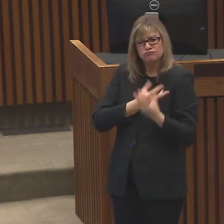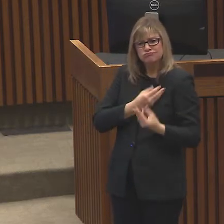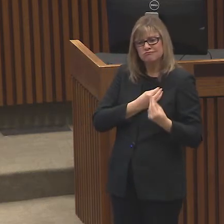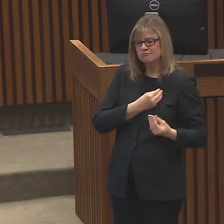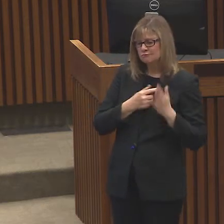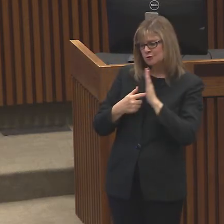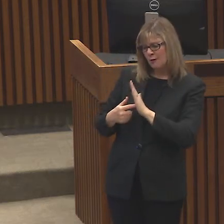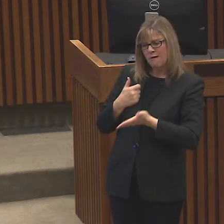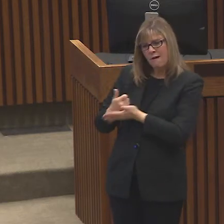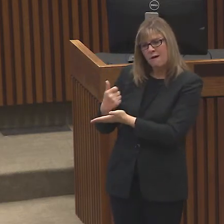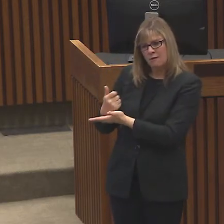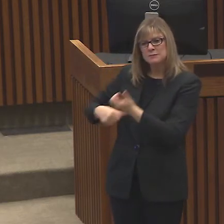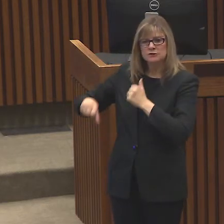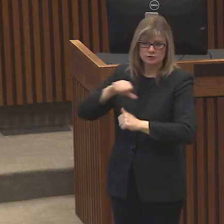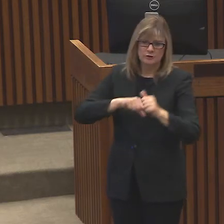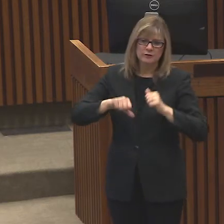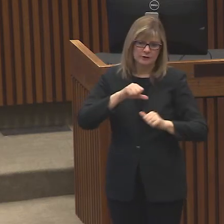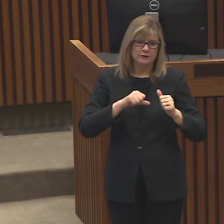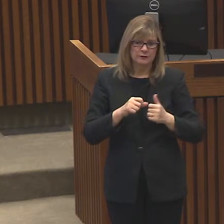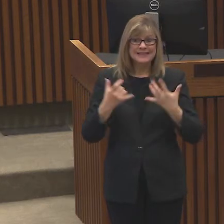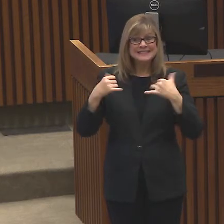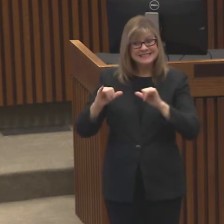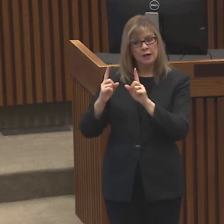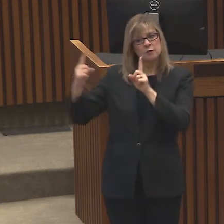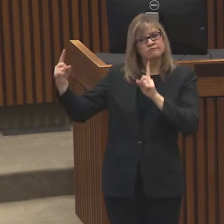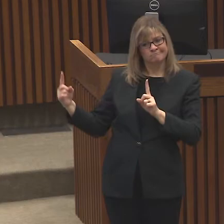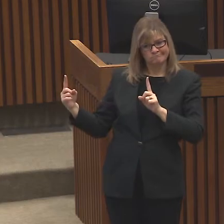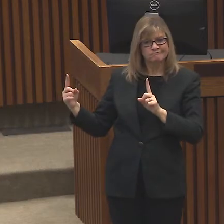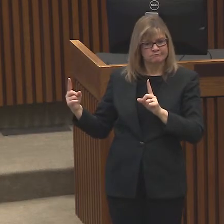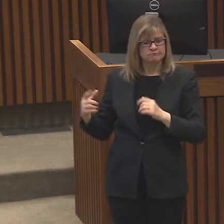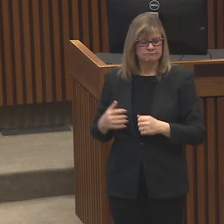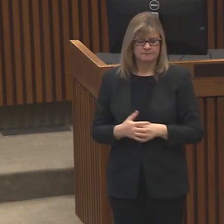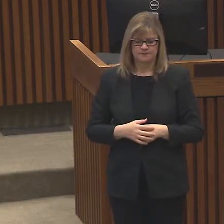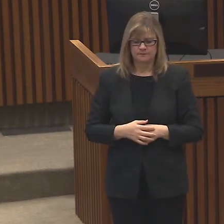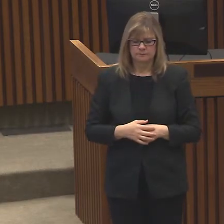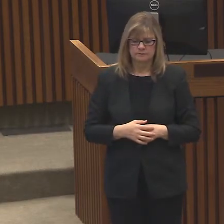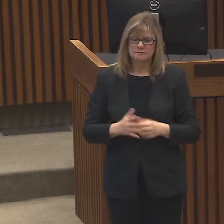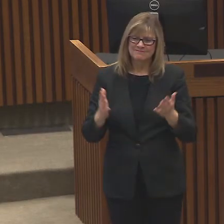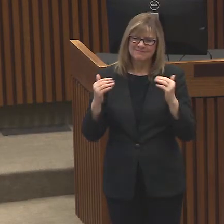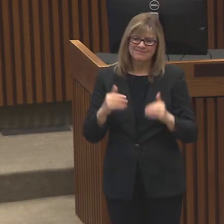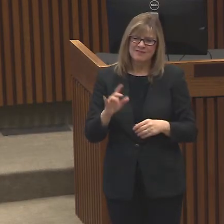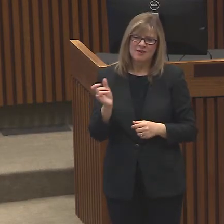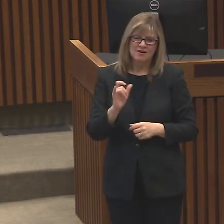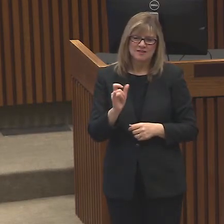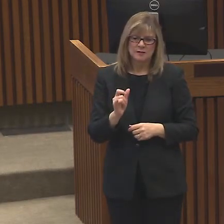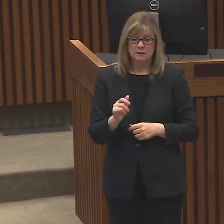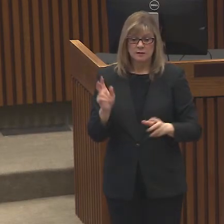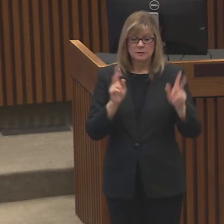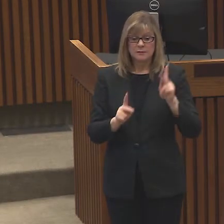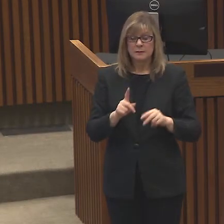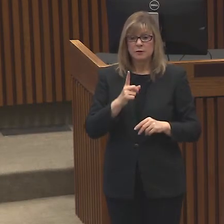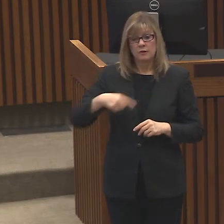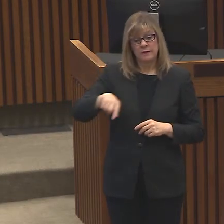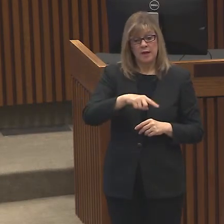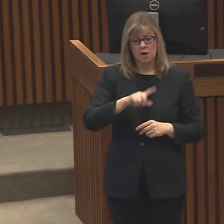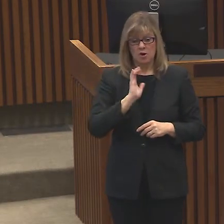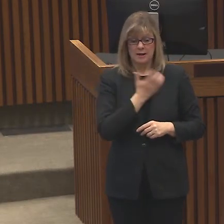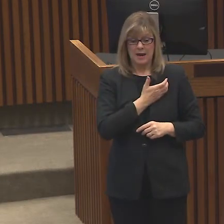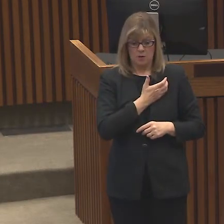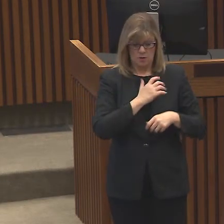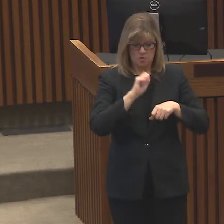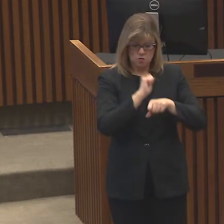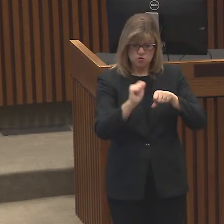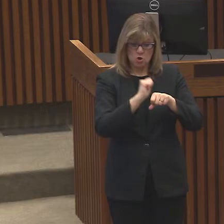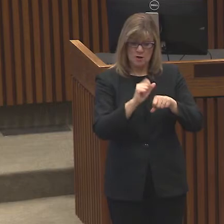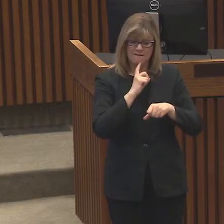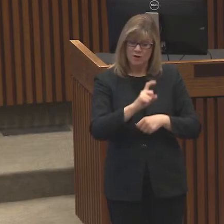each other and still keep that distance. And then I've got to say to those that are in our essential services that do need